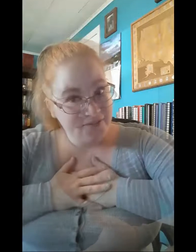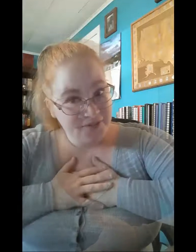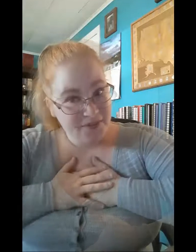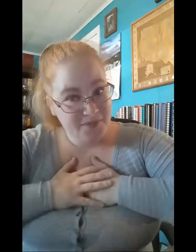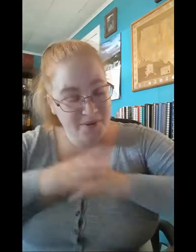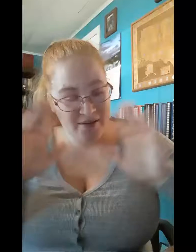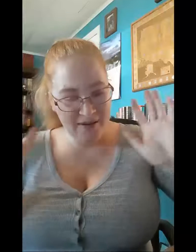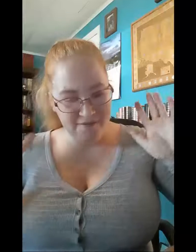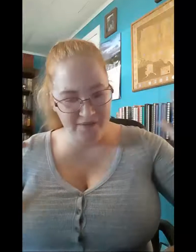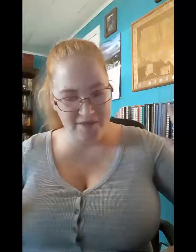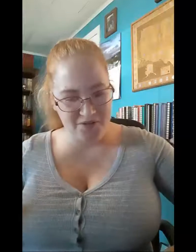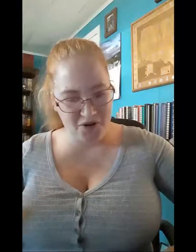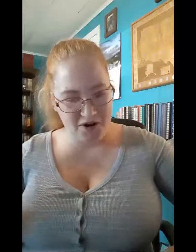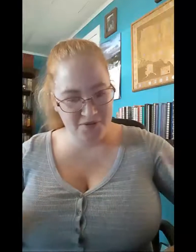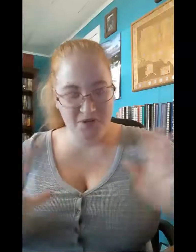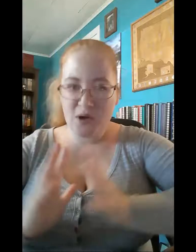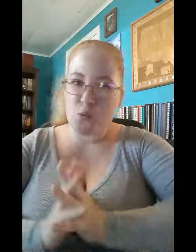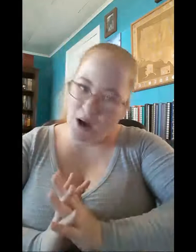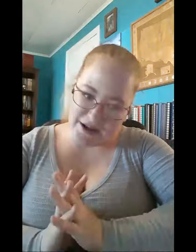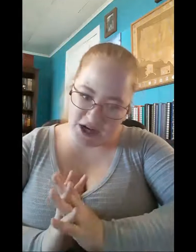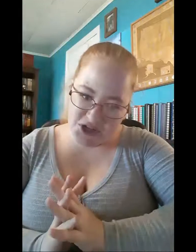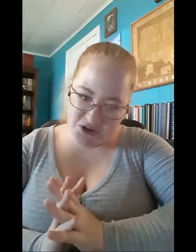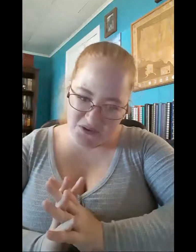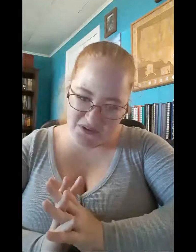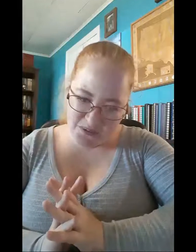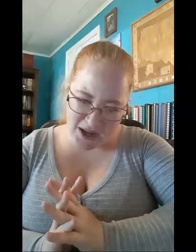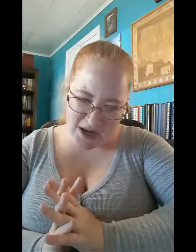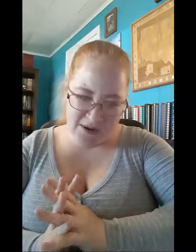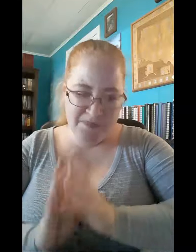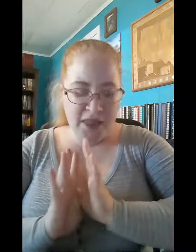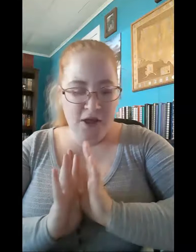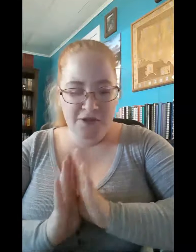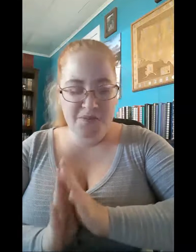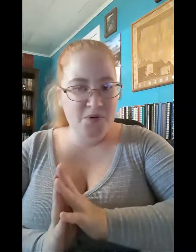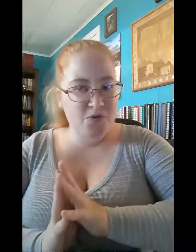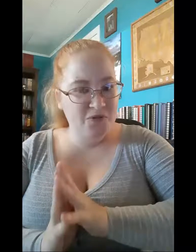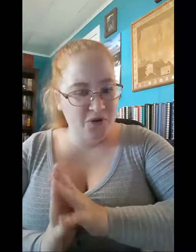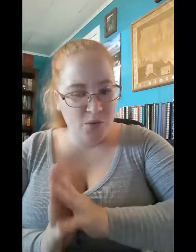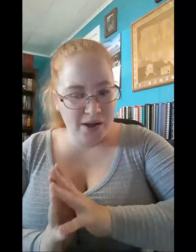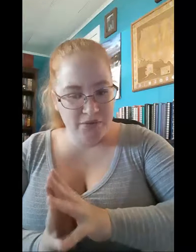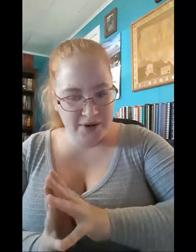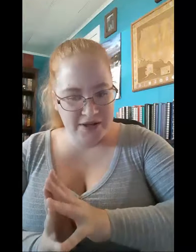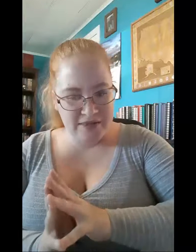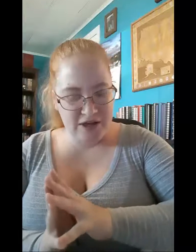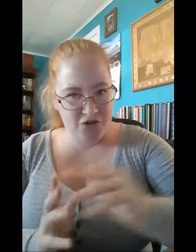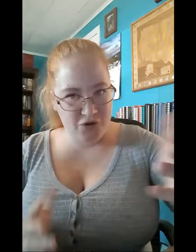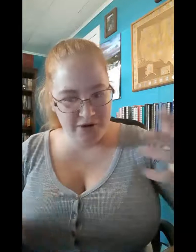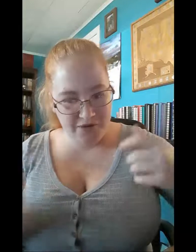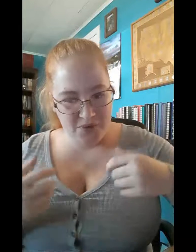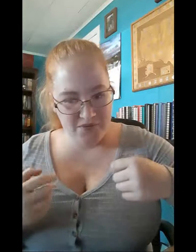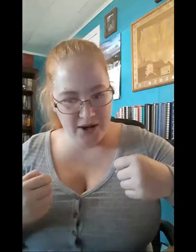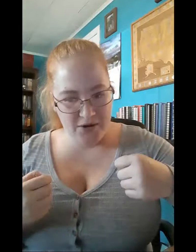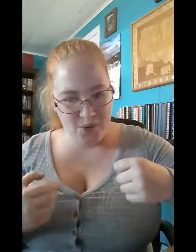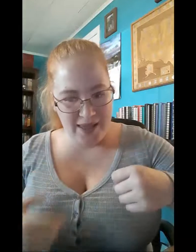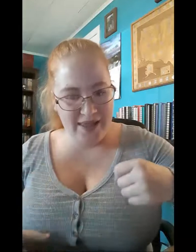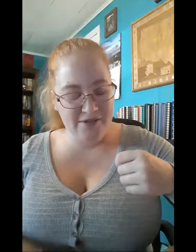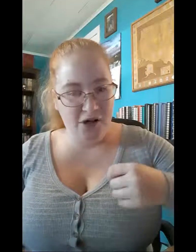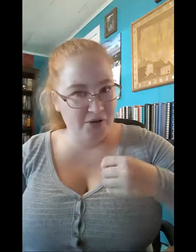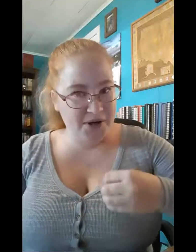for this book? Five stars. Why did I choose this rating? This book was so well written that it draws you in right away and already